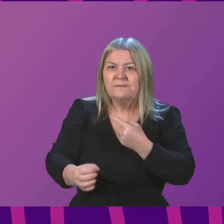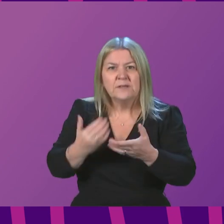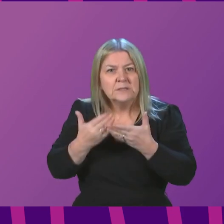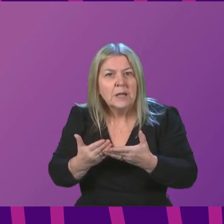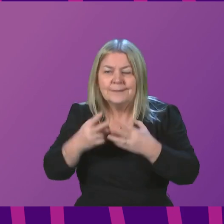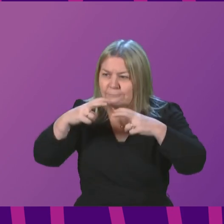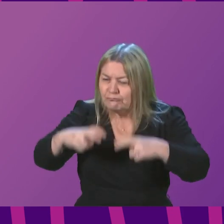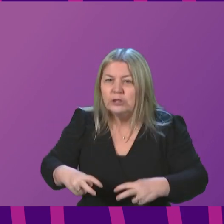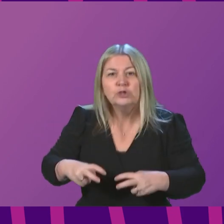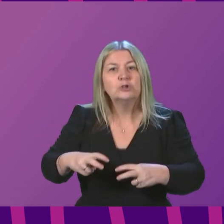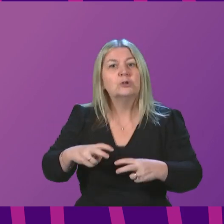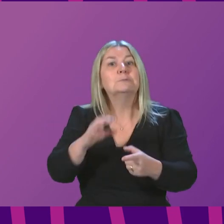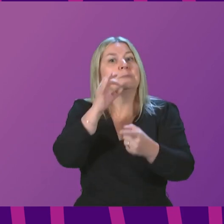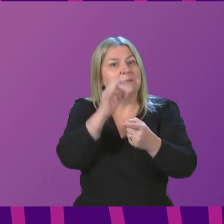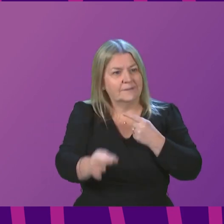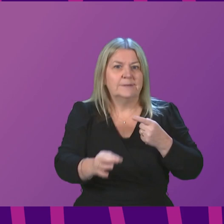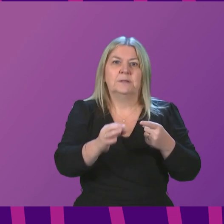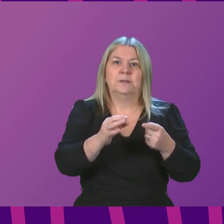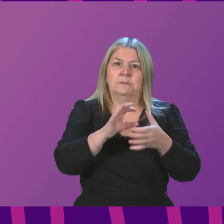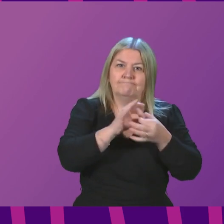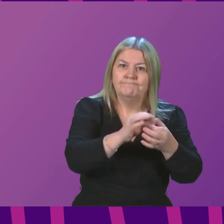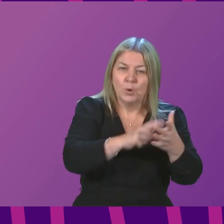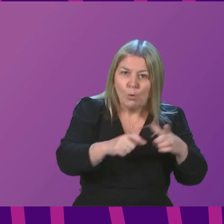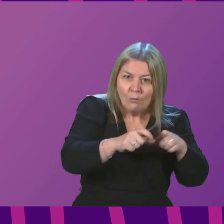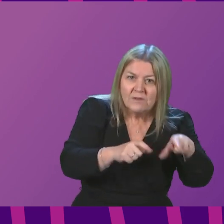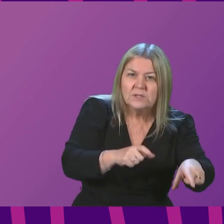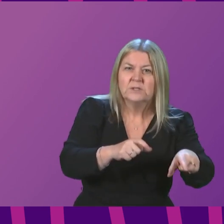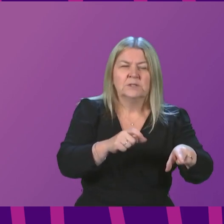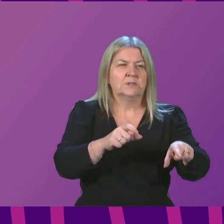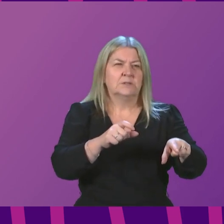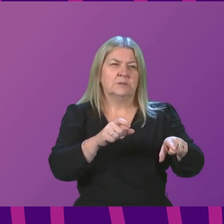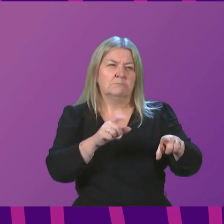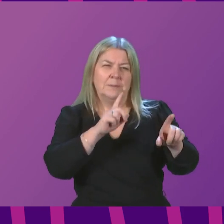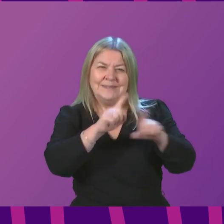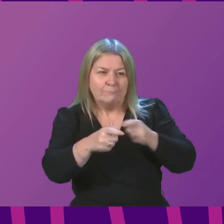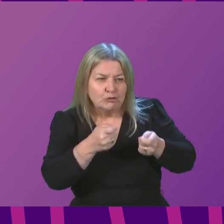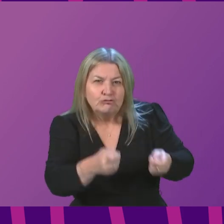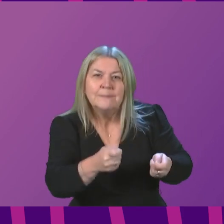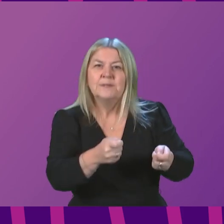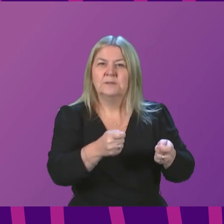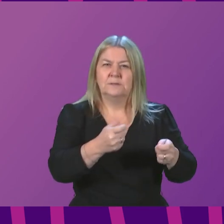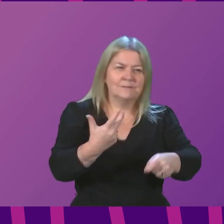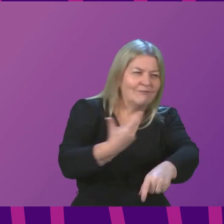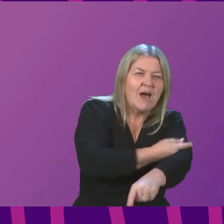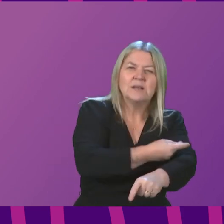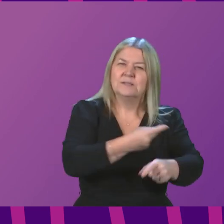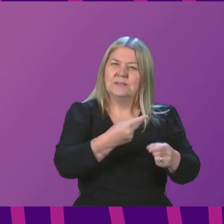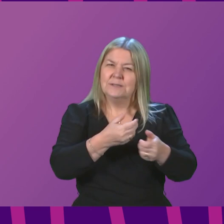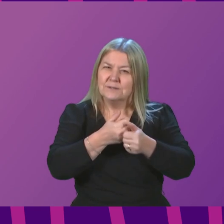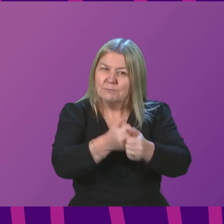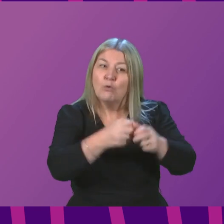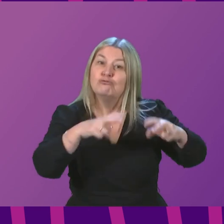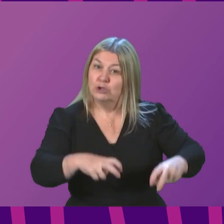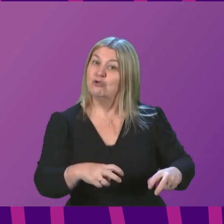with COVID-19, helping to understand COVID-19, trials of COVID-19 treatments, and vaccine support for research in specific clinical